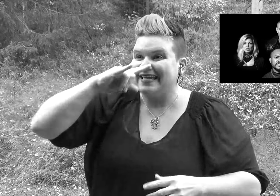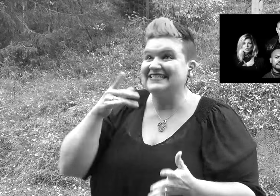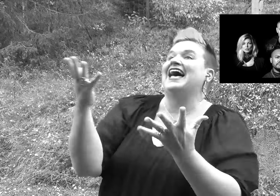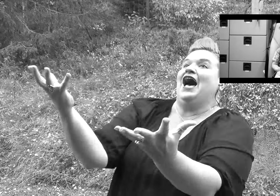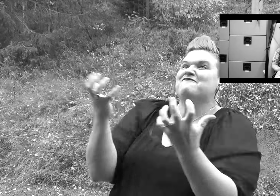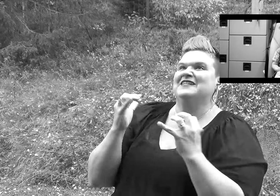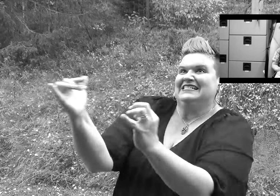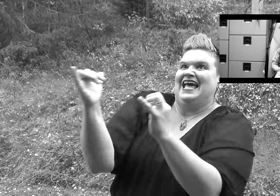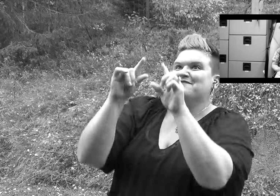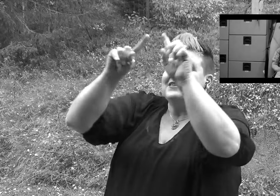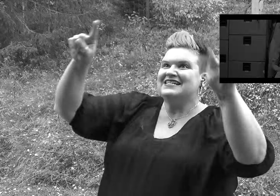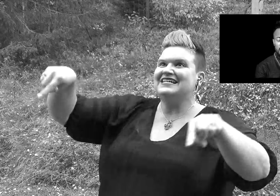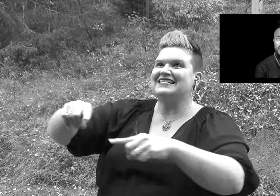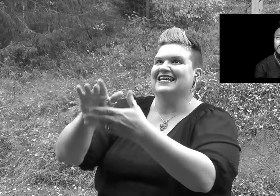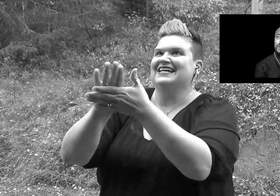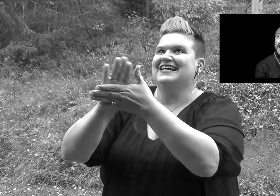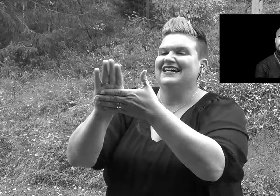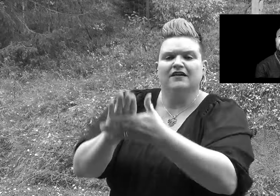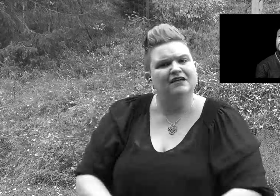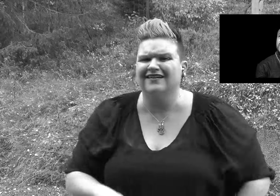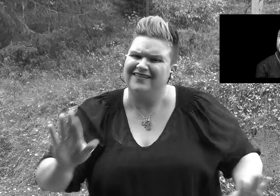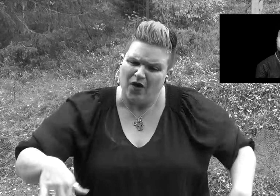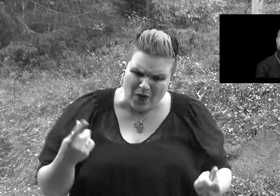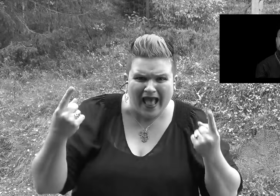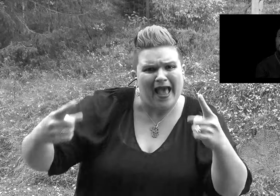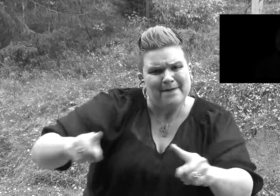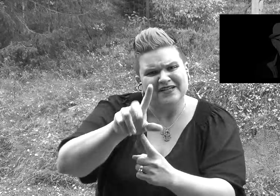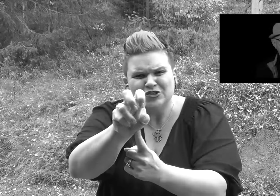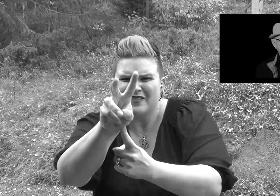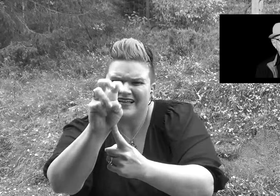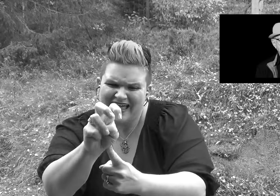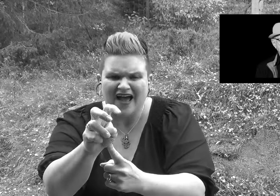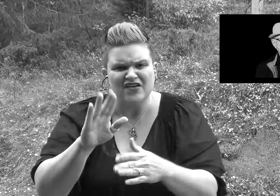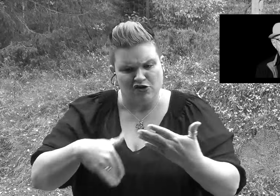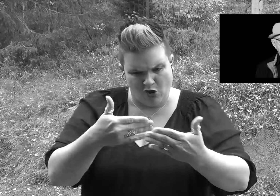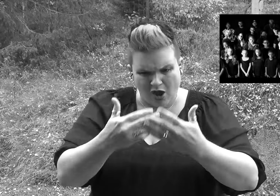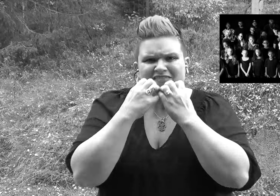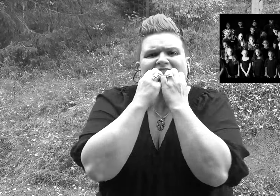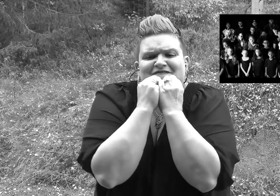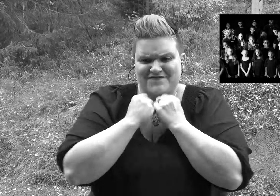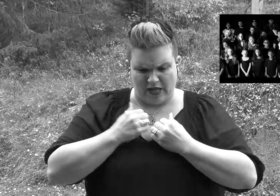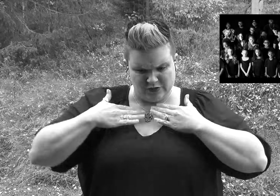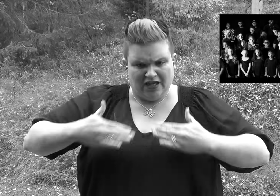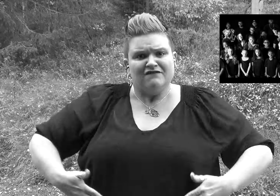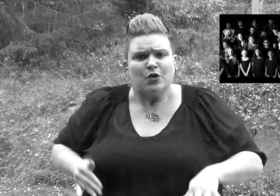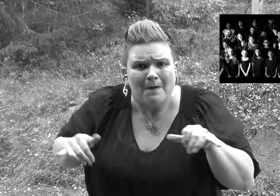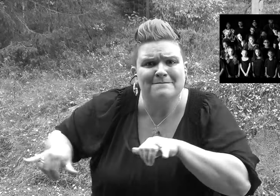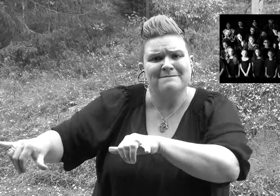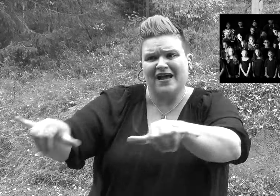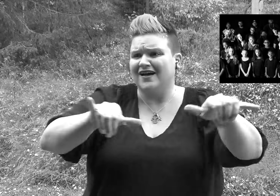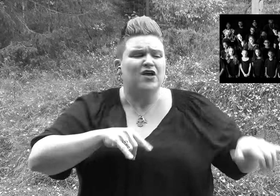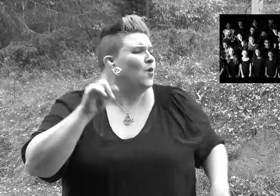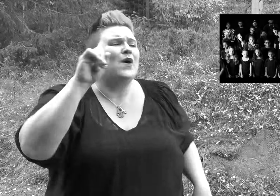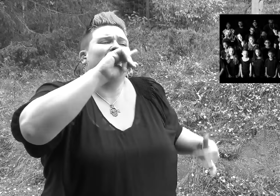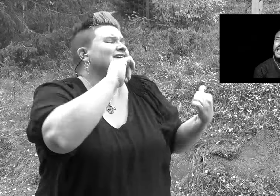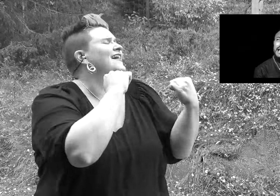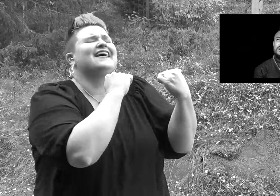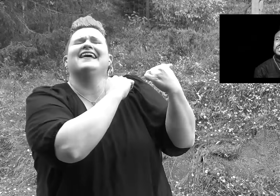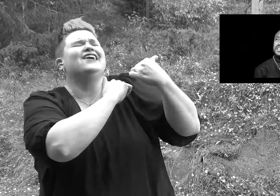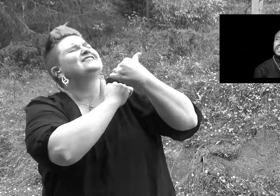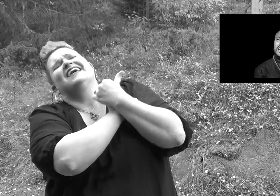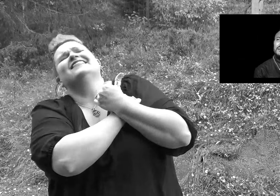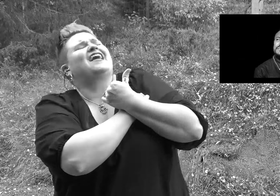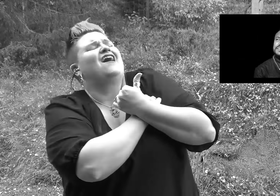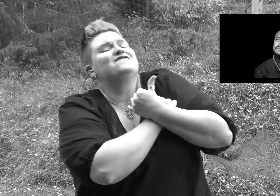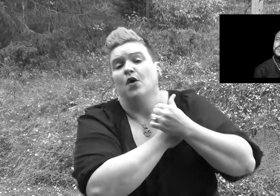see in the cinemas What happened to the love and the values of humanity? Where's the love? What